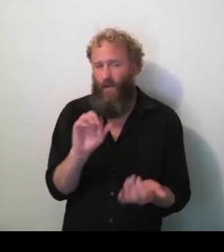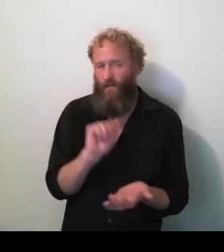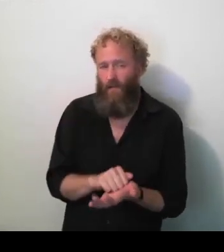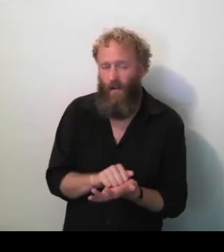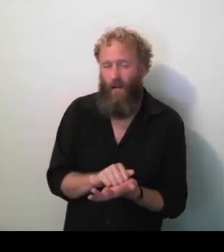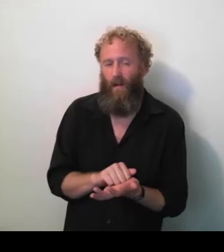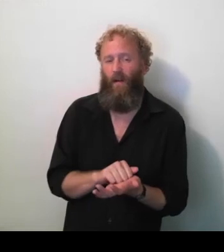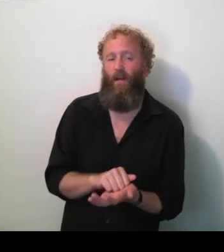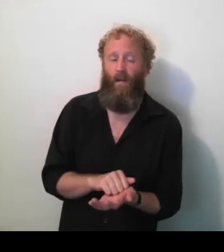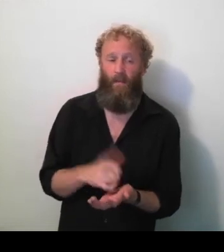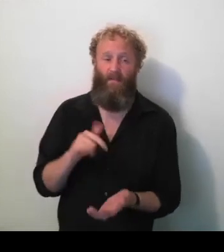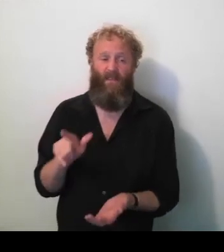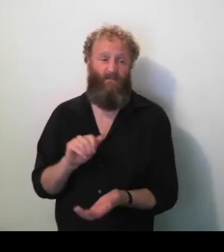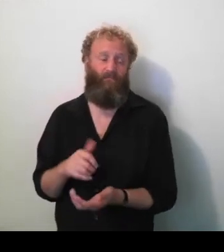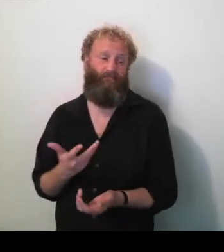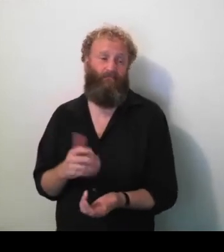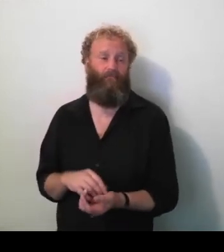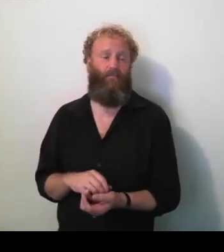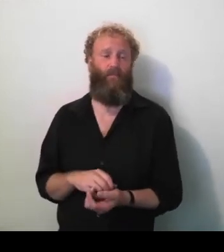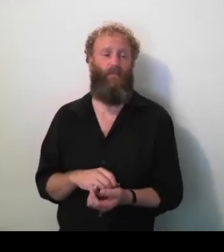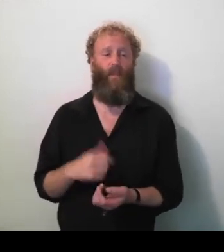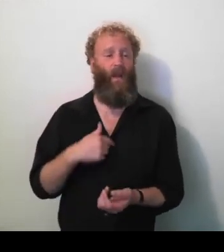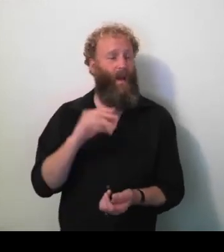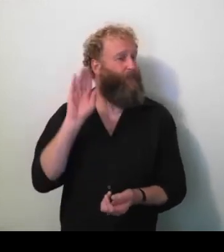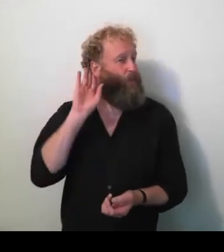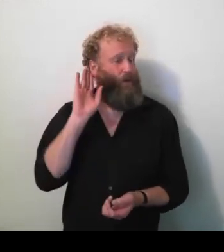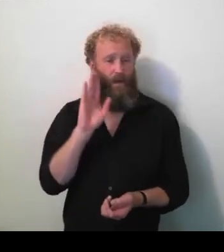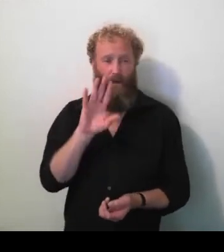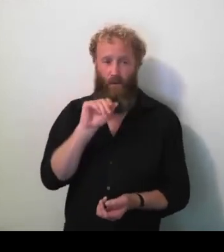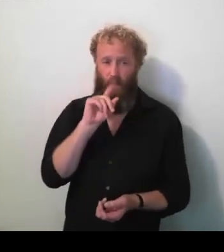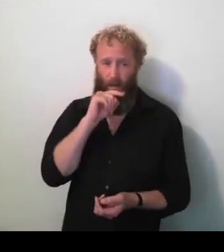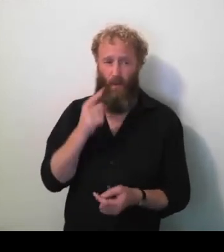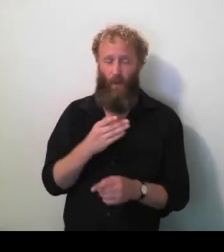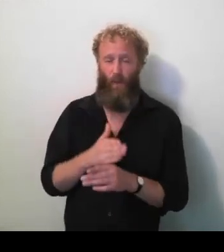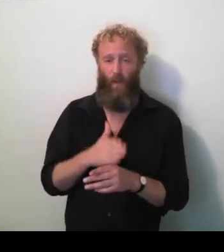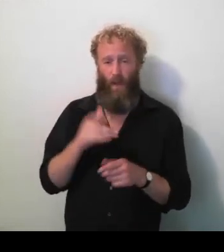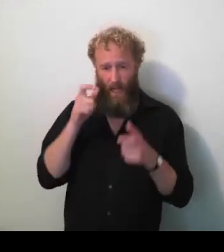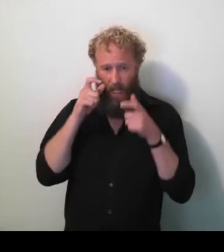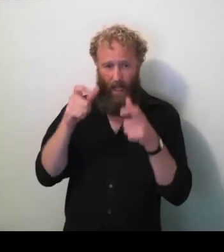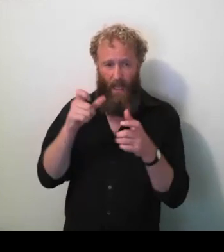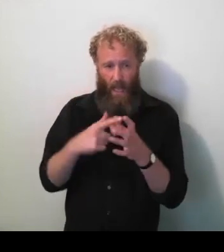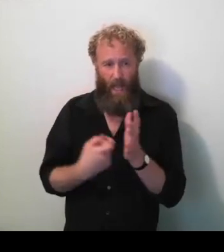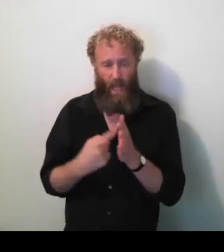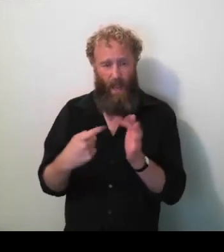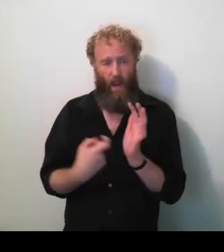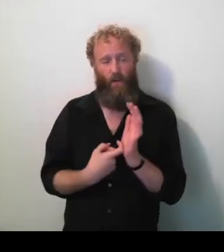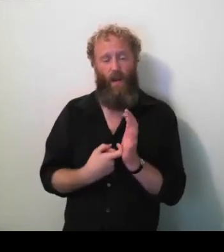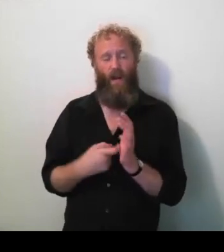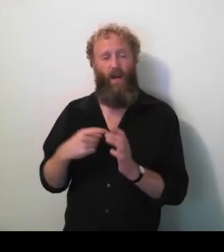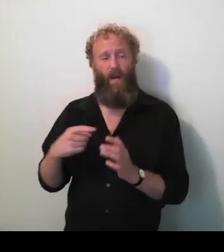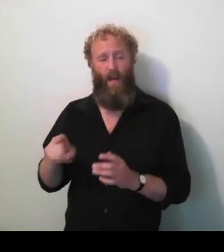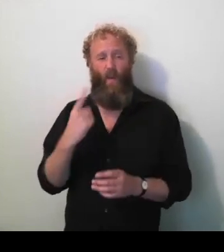that they would have an hour in the morning and then they have to go a long distance to go somewhere else.